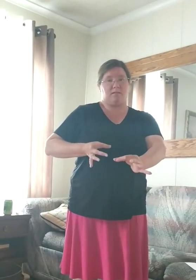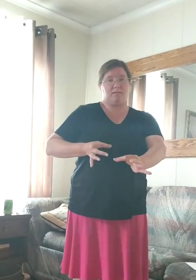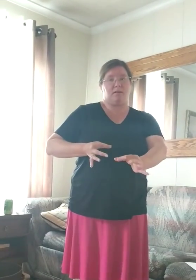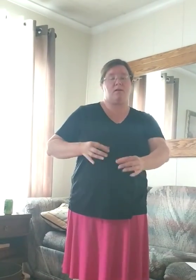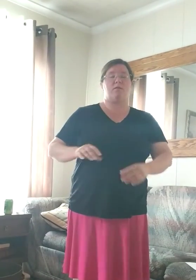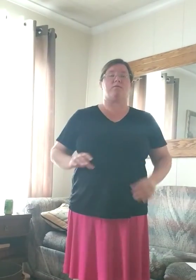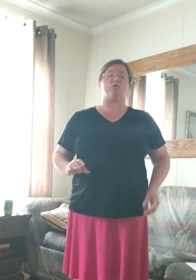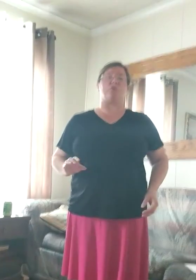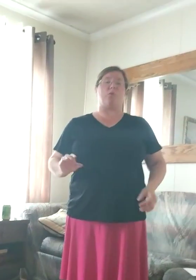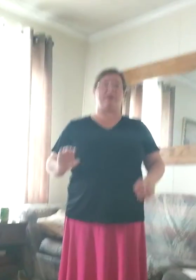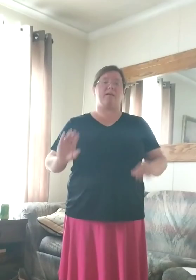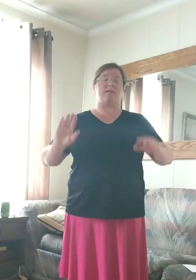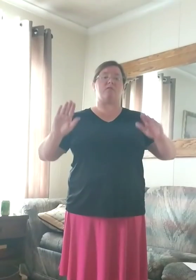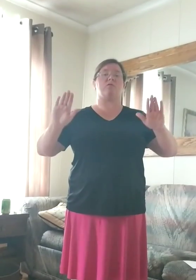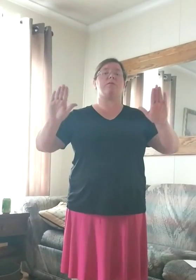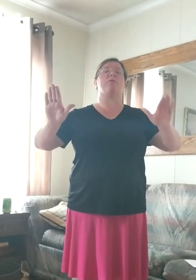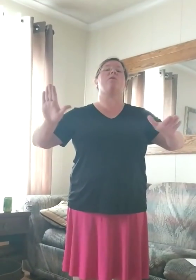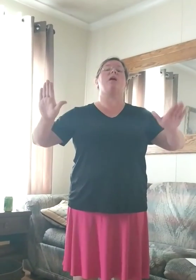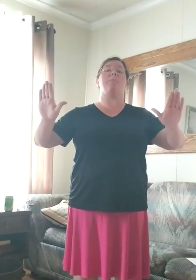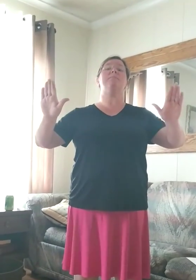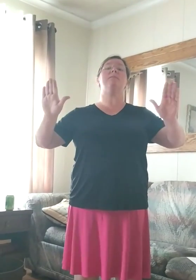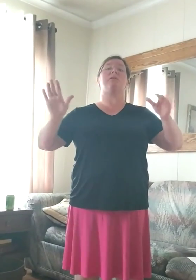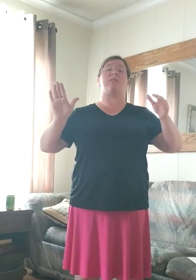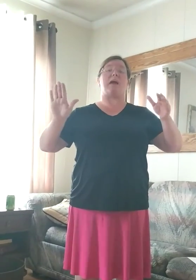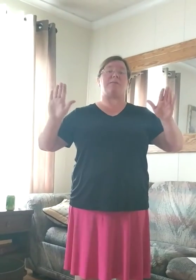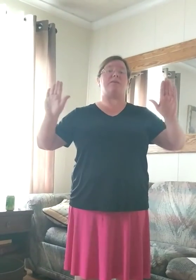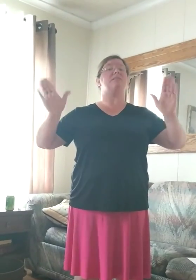Trade for joy. Now, joy, we're going up with a happy face.